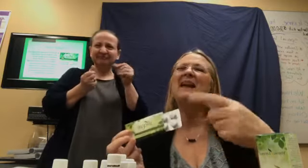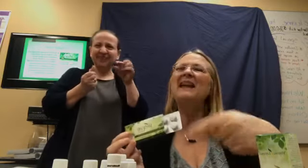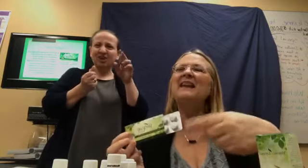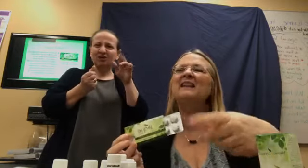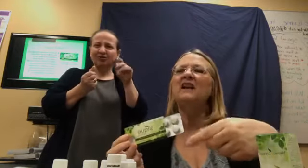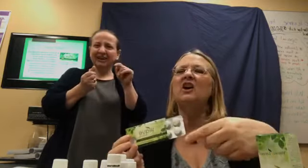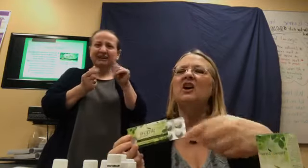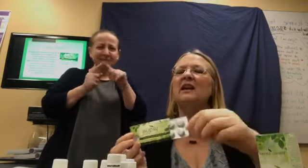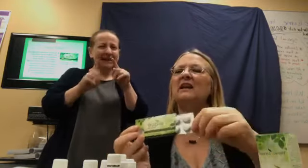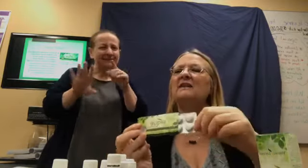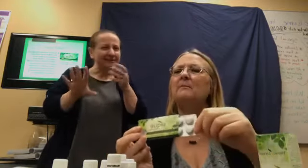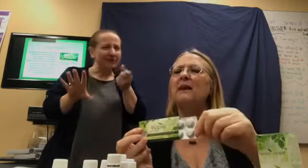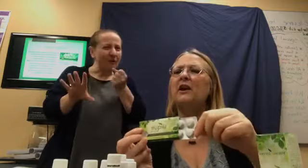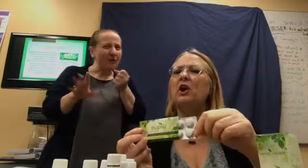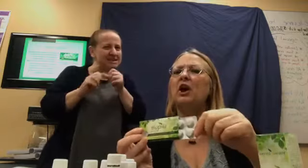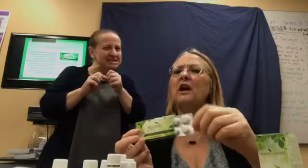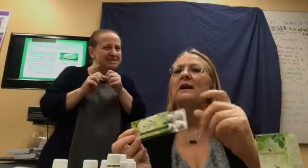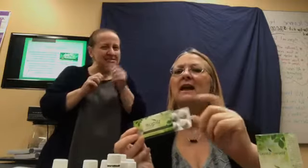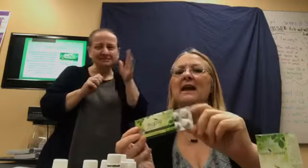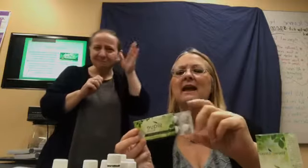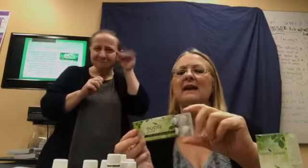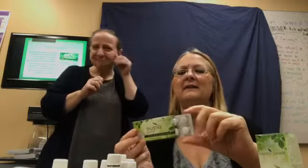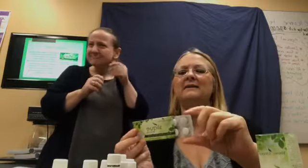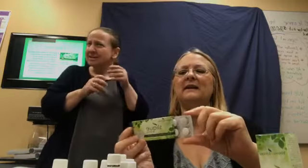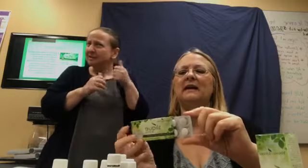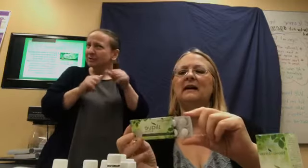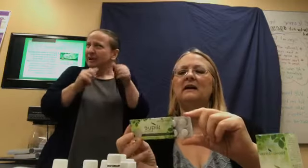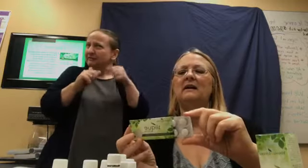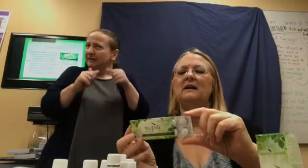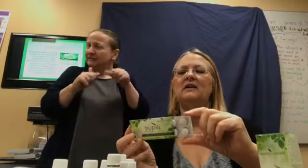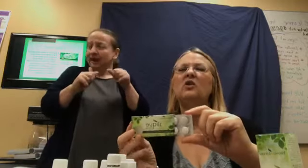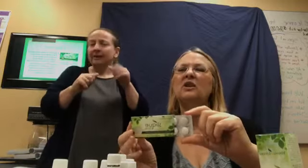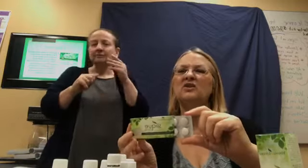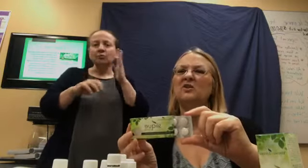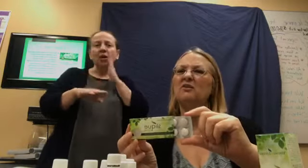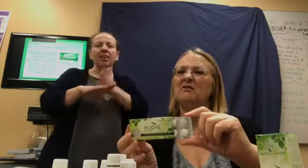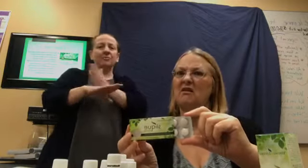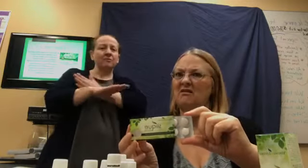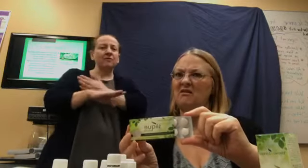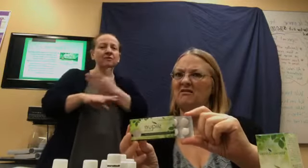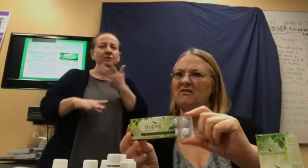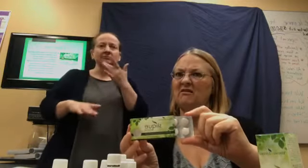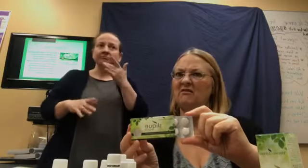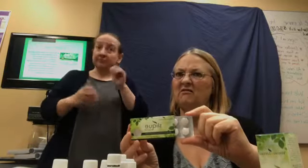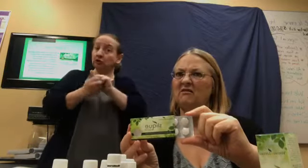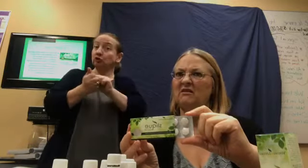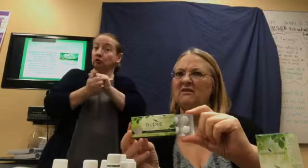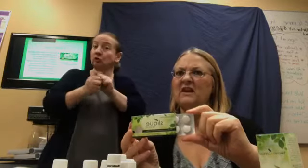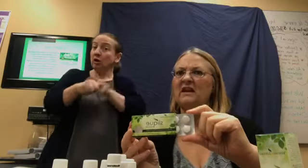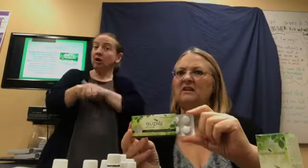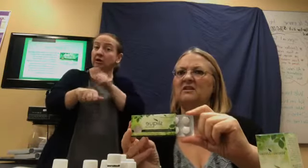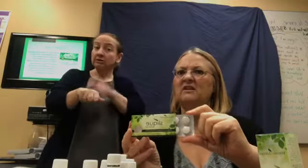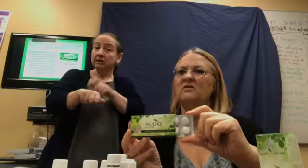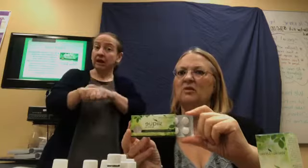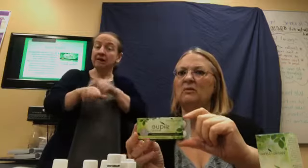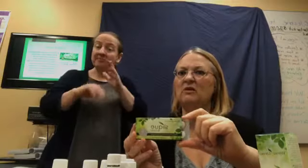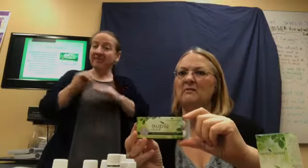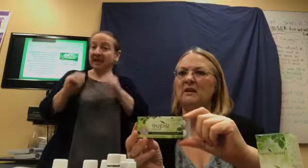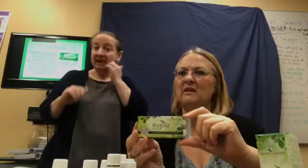hang in there. It gets better. And, uh, you can chew it a lot longer than just normal gum that you